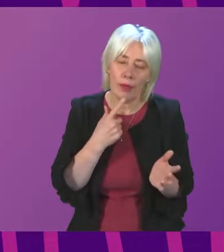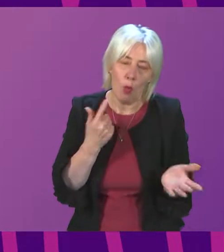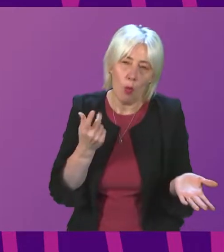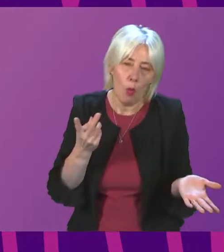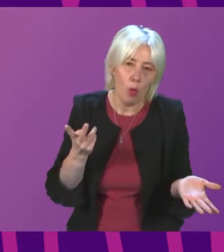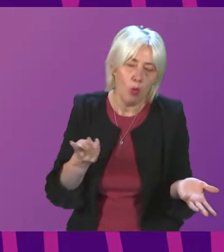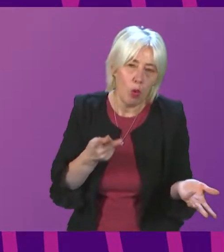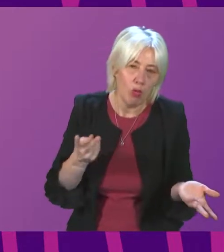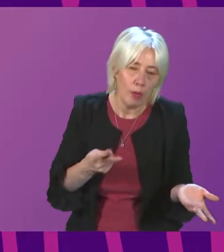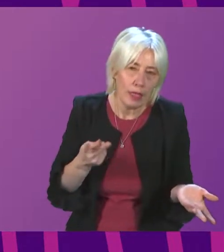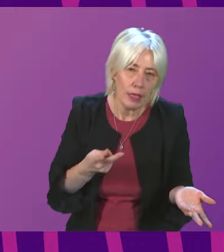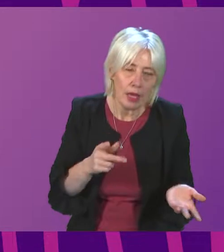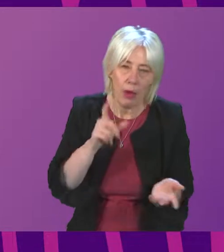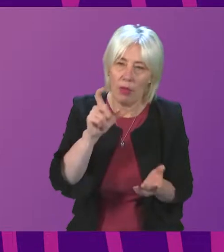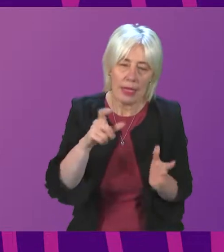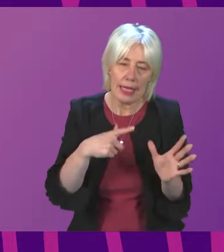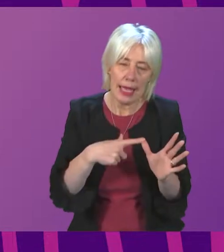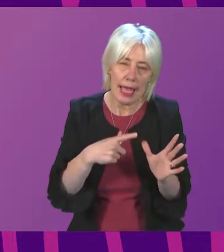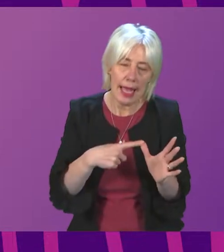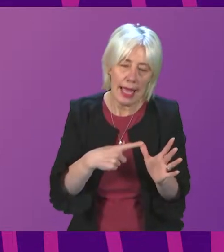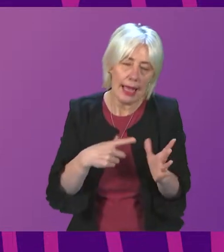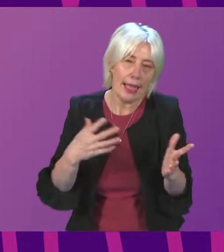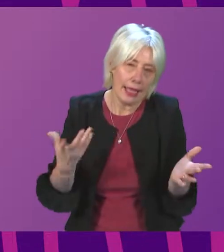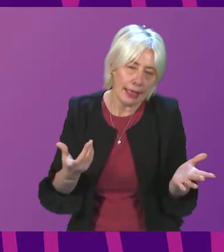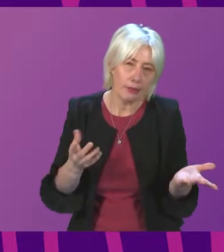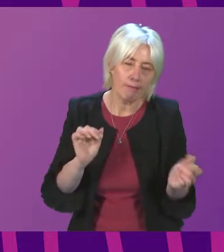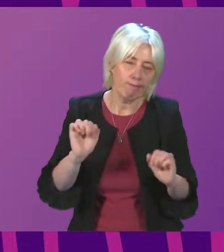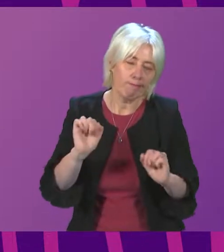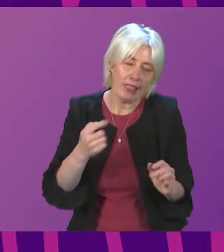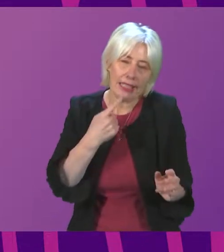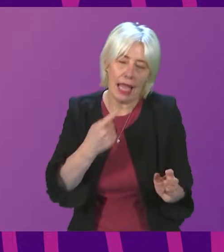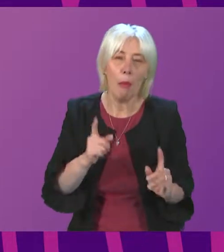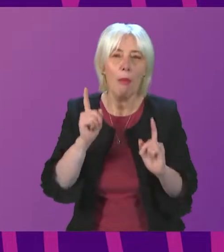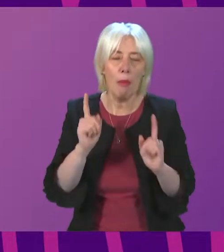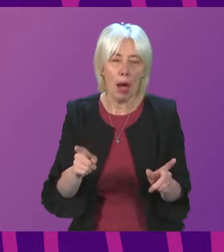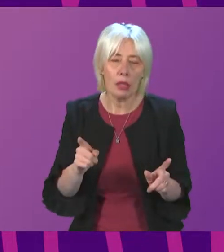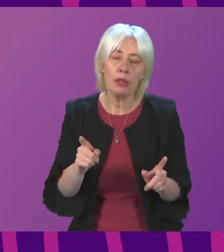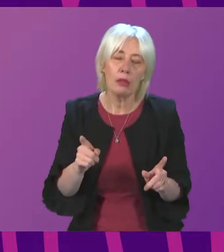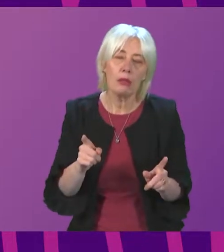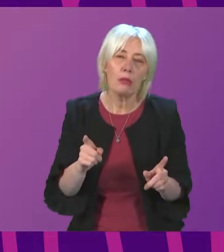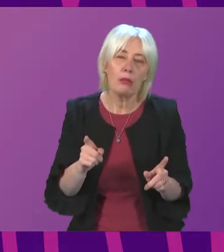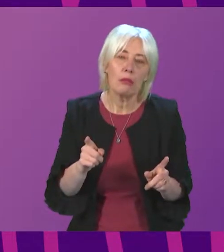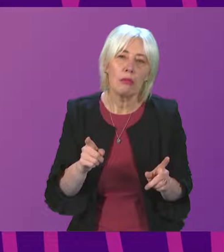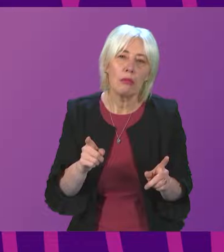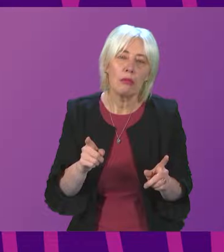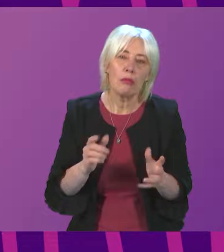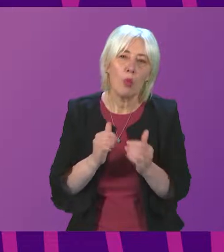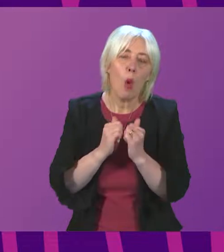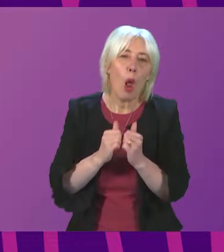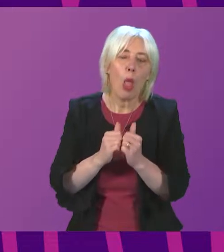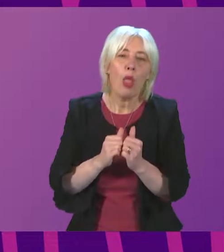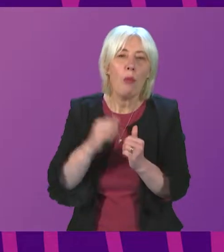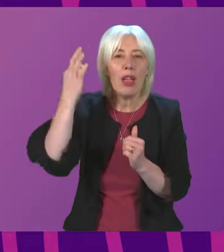said yourself about the CEAA and what they were saying, but certainly it would be well worth the committee